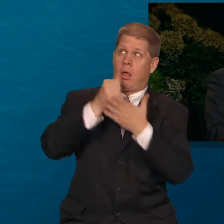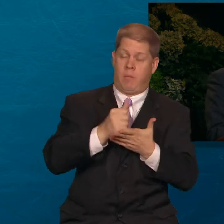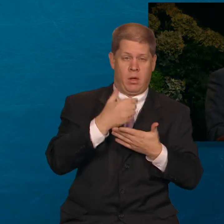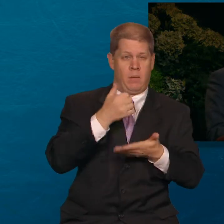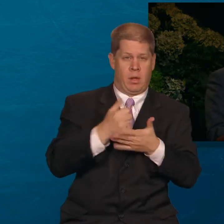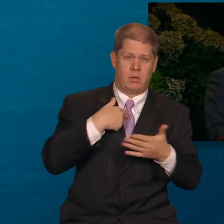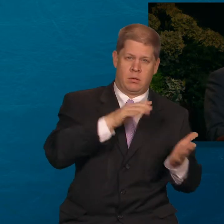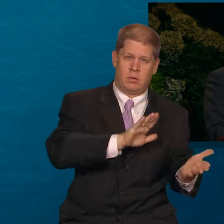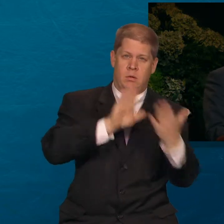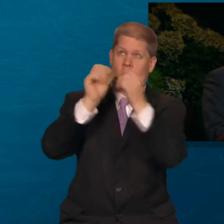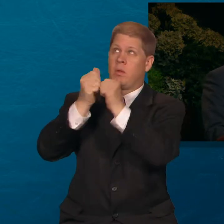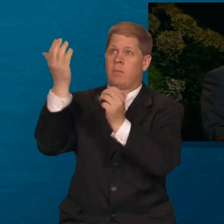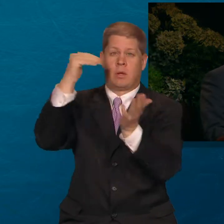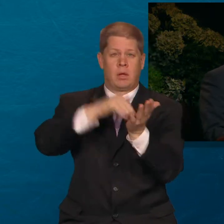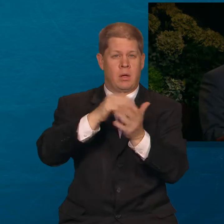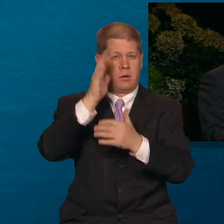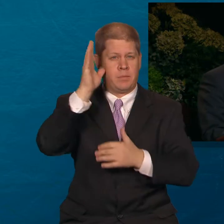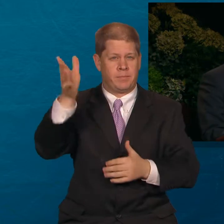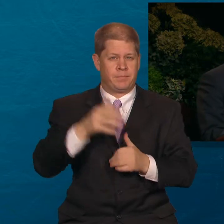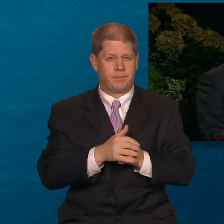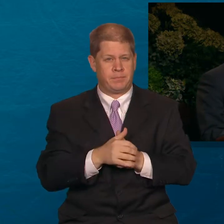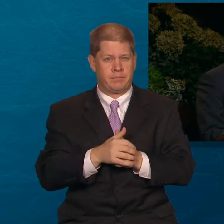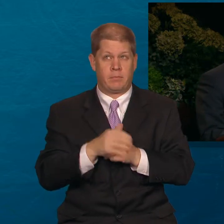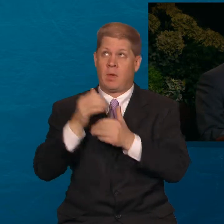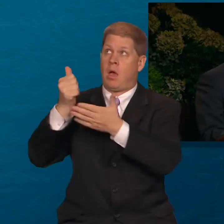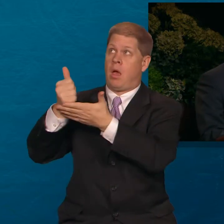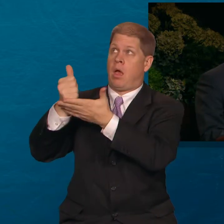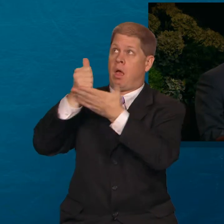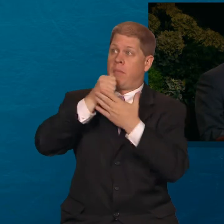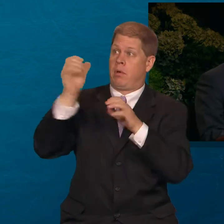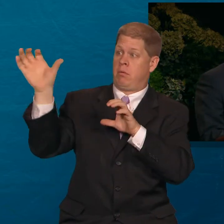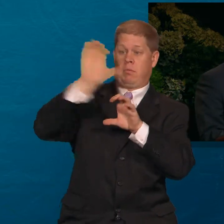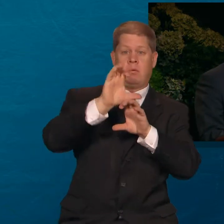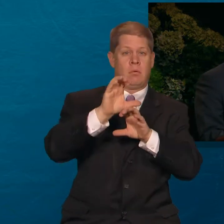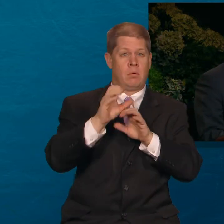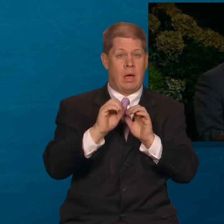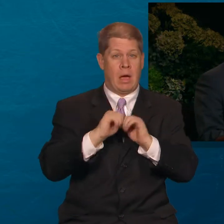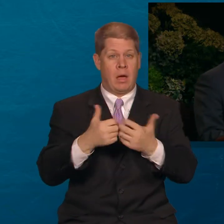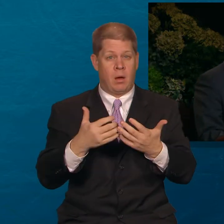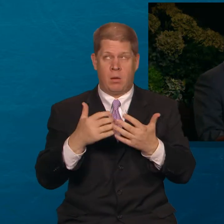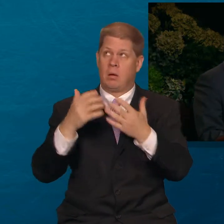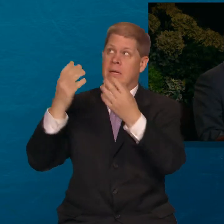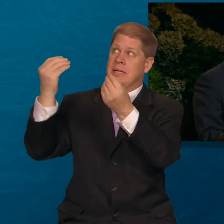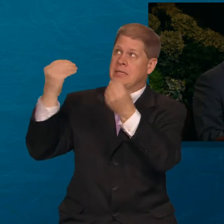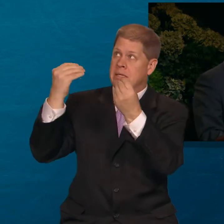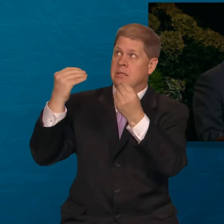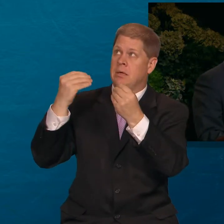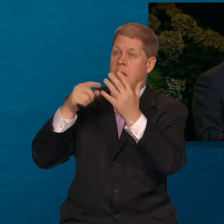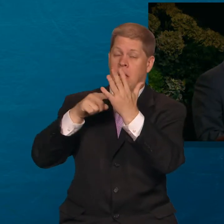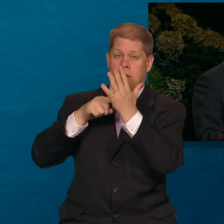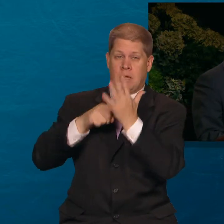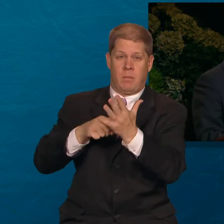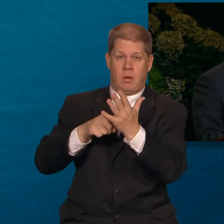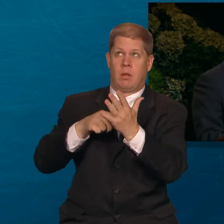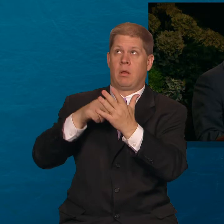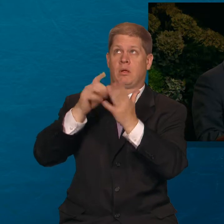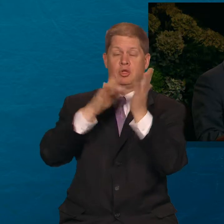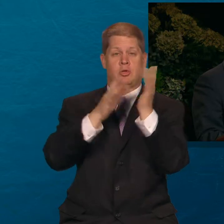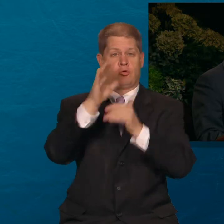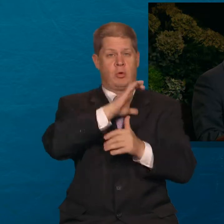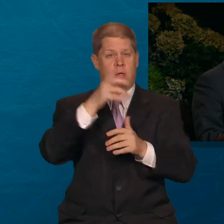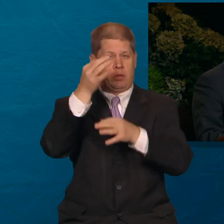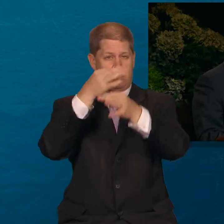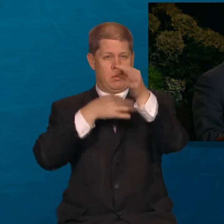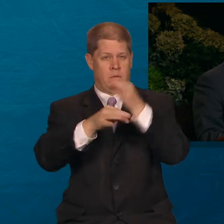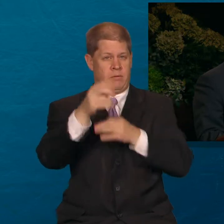to His presence. The necessary help is provided through the teachings, example, and atoning sacrifice of